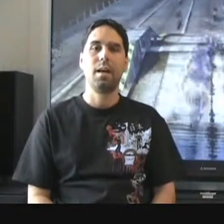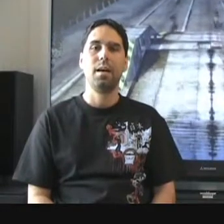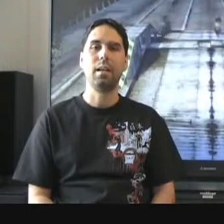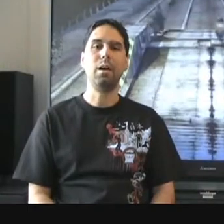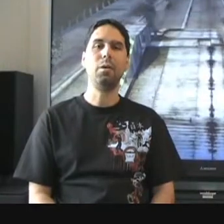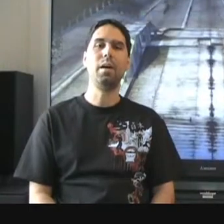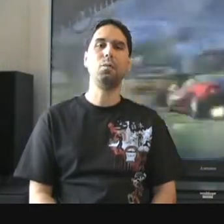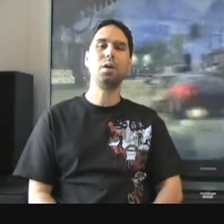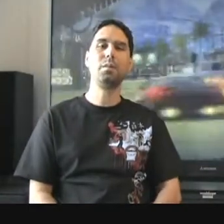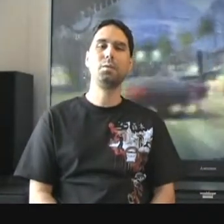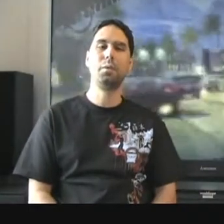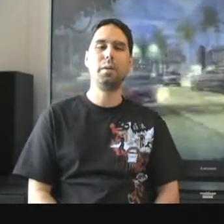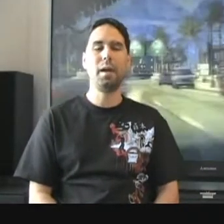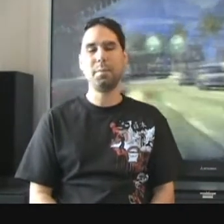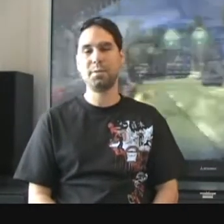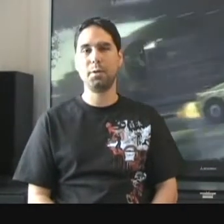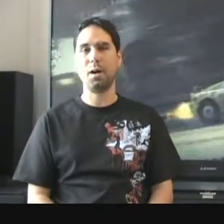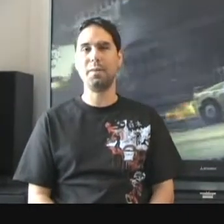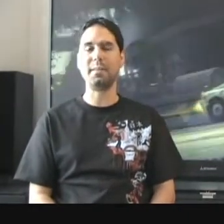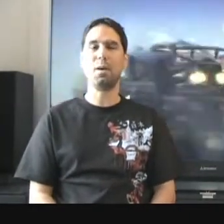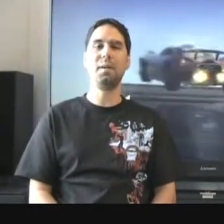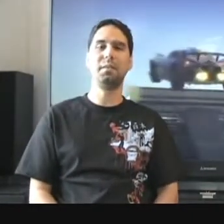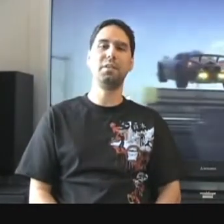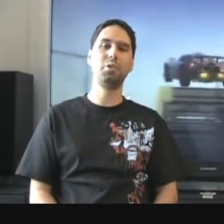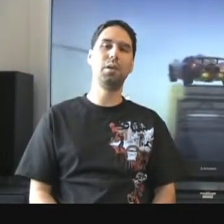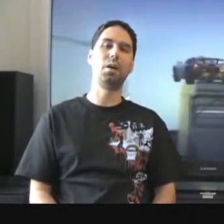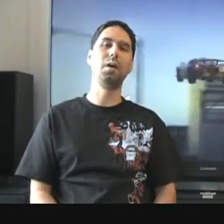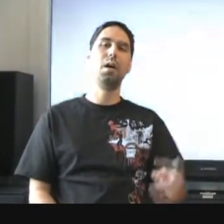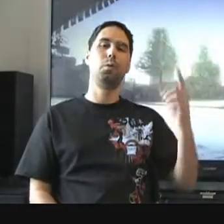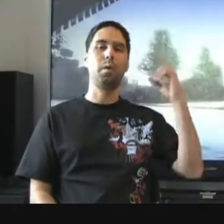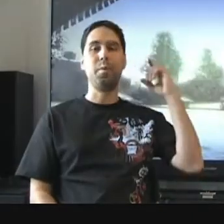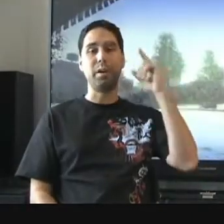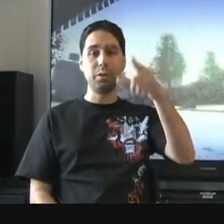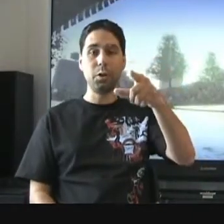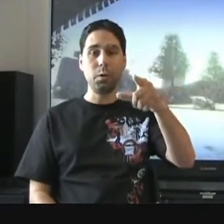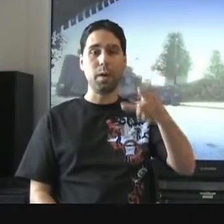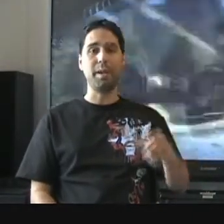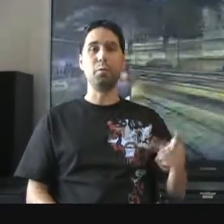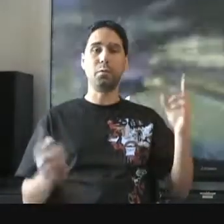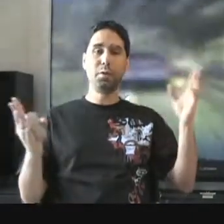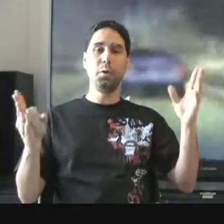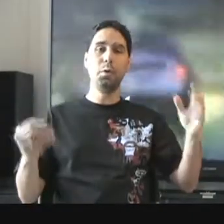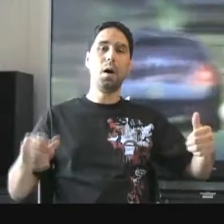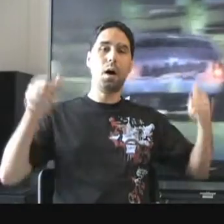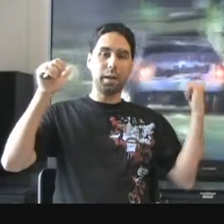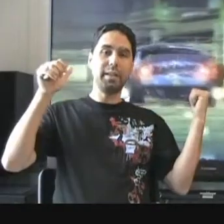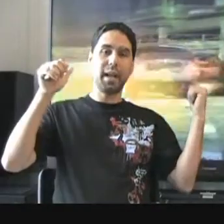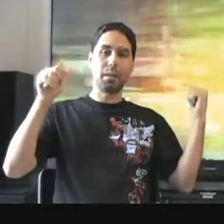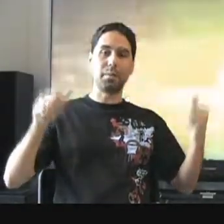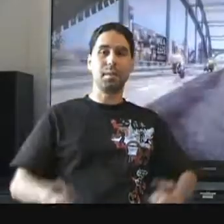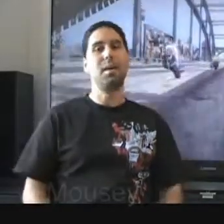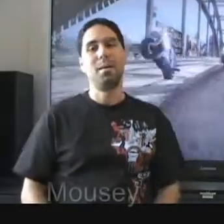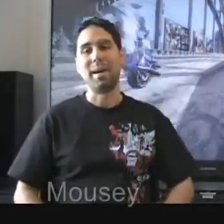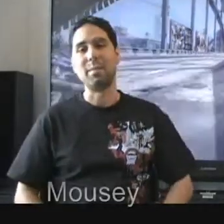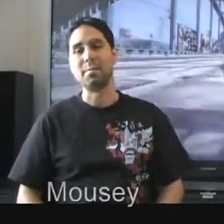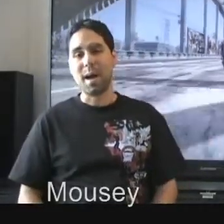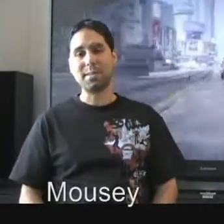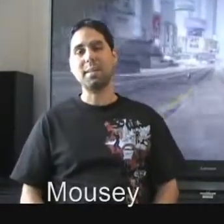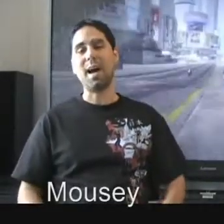Hello and welcome to another episode of Hitomi the Digital Learn where we bring you and your view on games. My name is Mousy, I